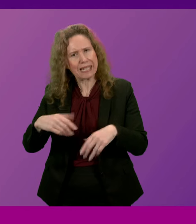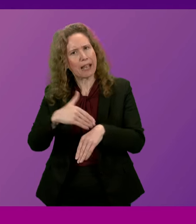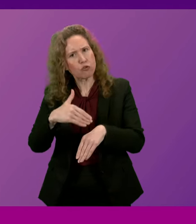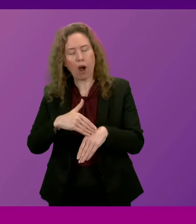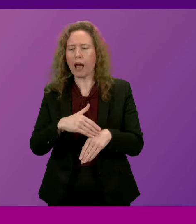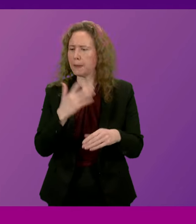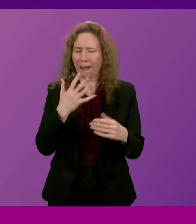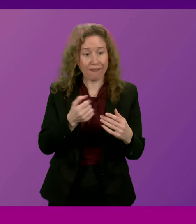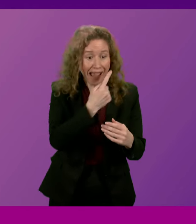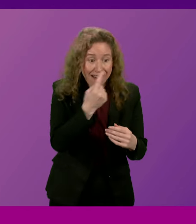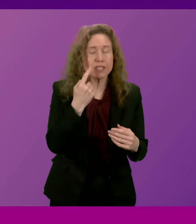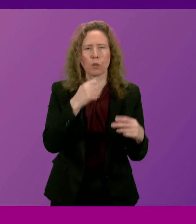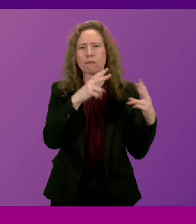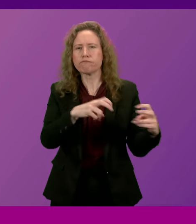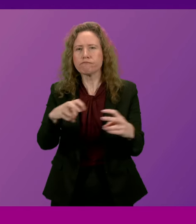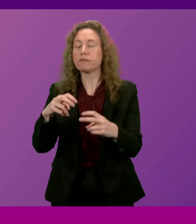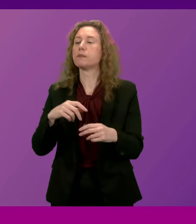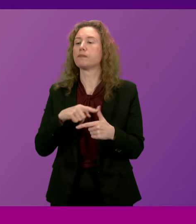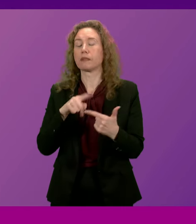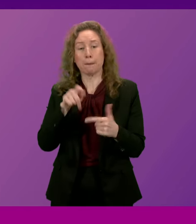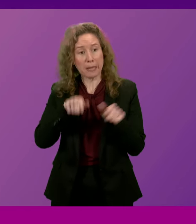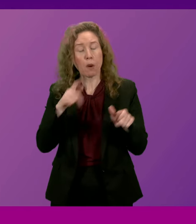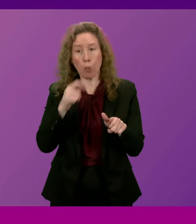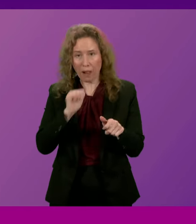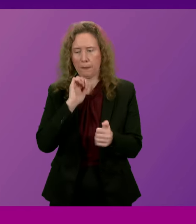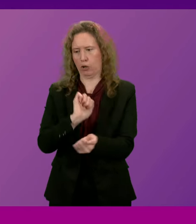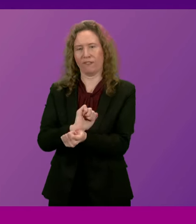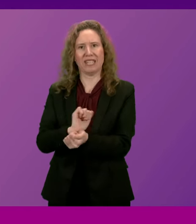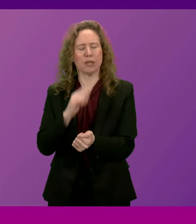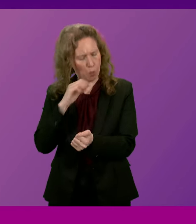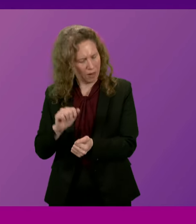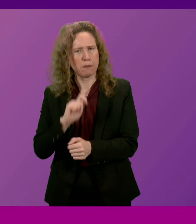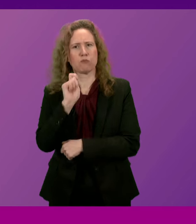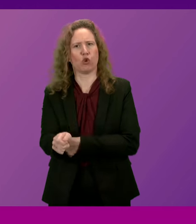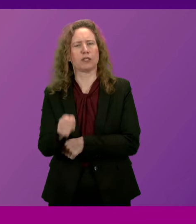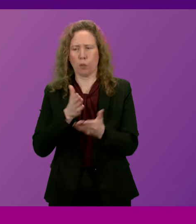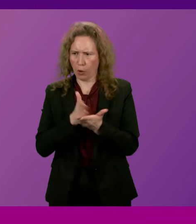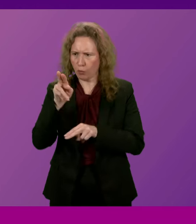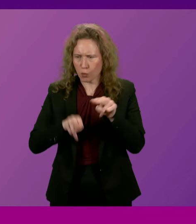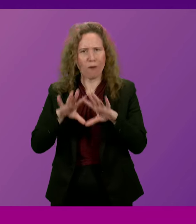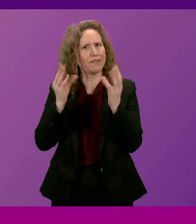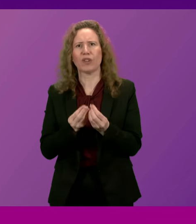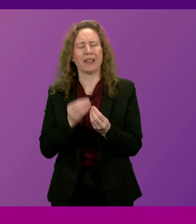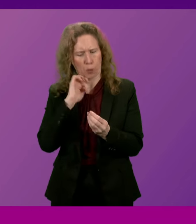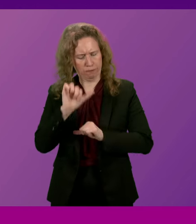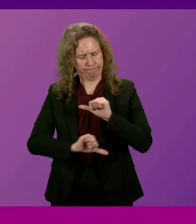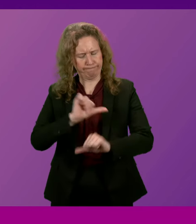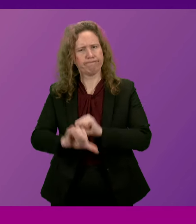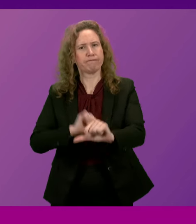is evidence to do so and that people will be convicted and will be prosecuted where there is a case to do so. That